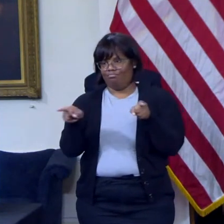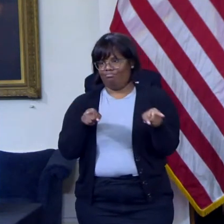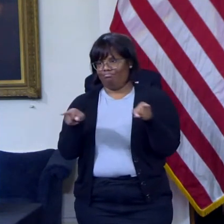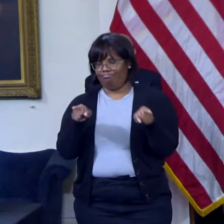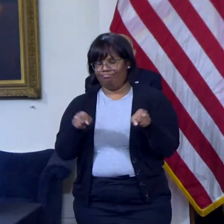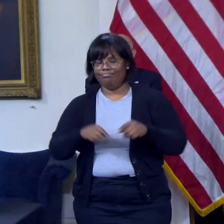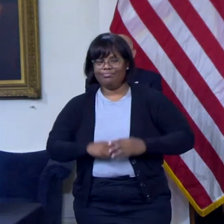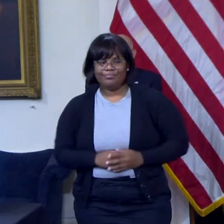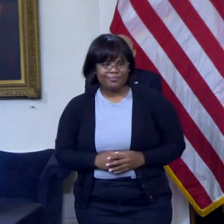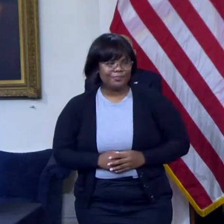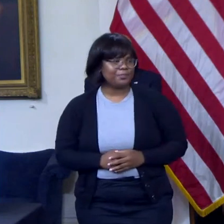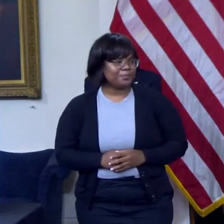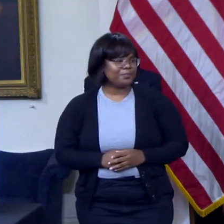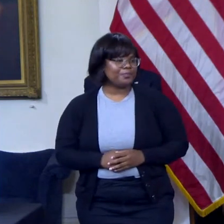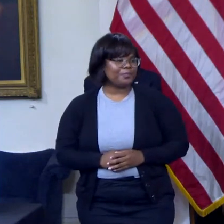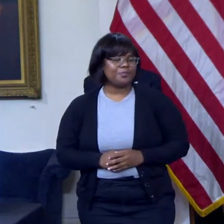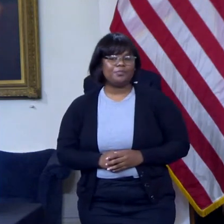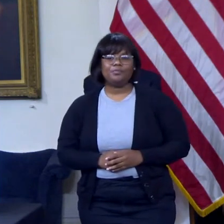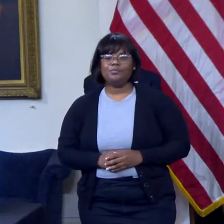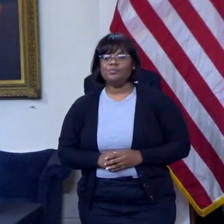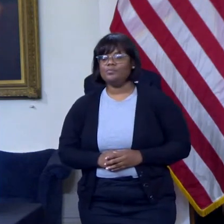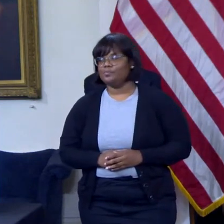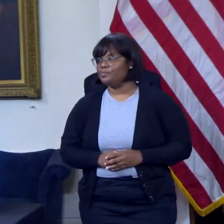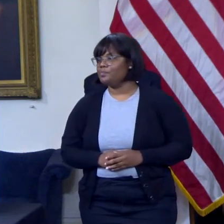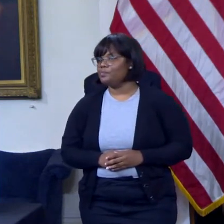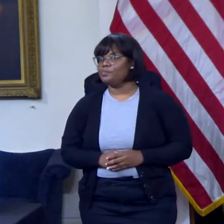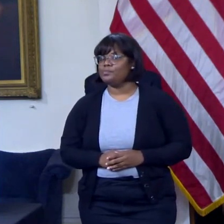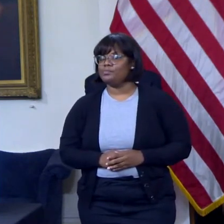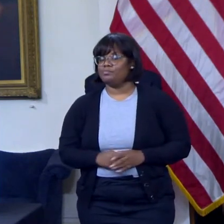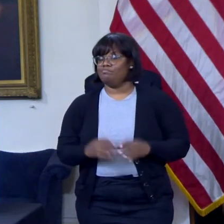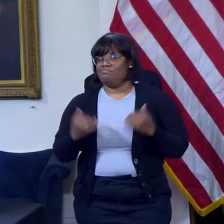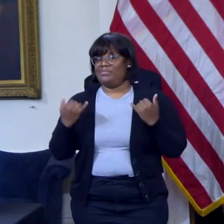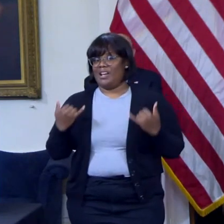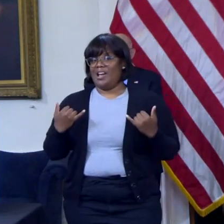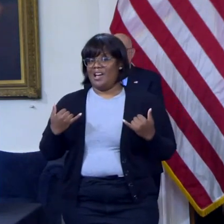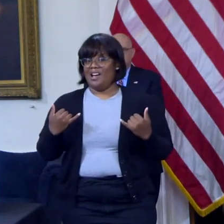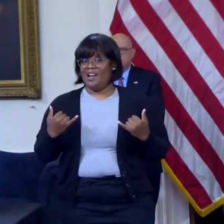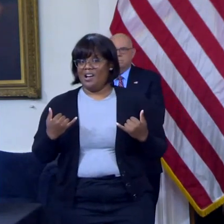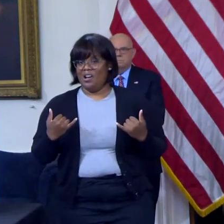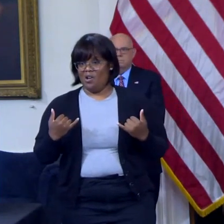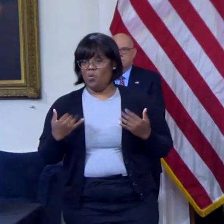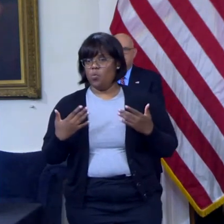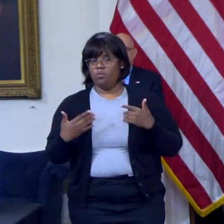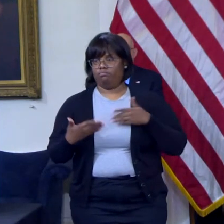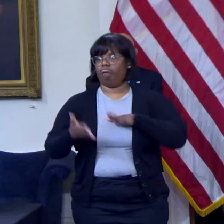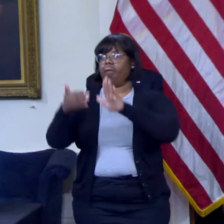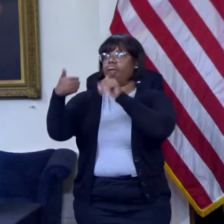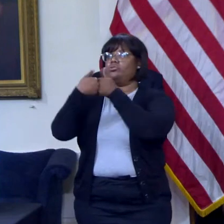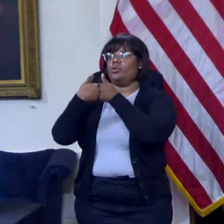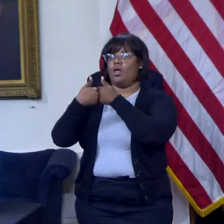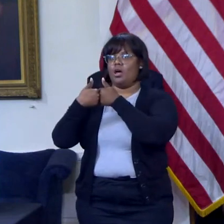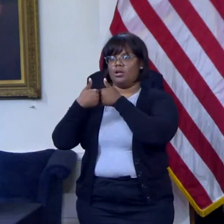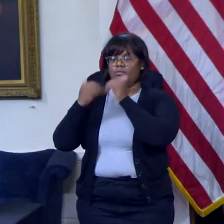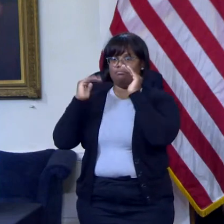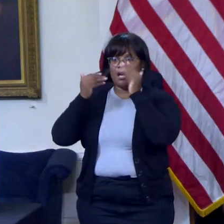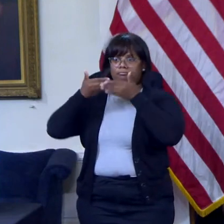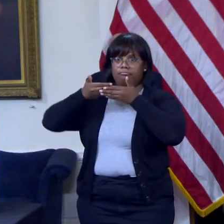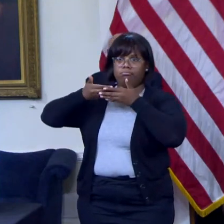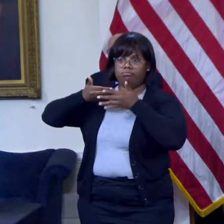We are entering several challenging weeks of this COVID-19 surge.